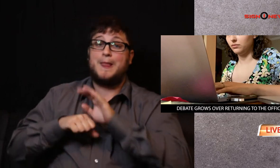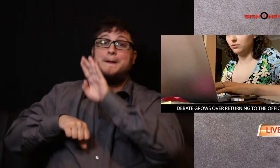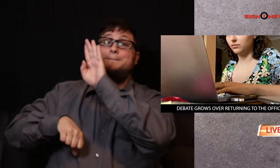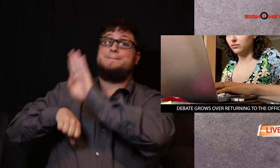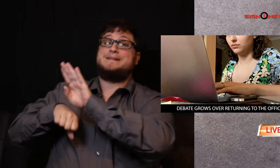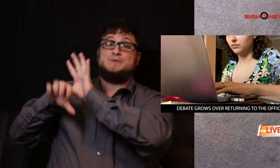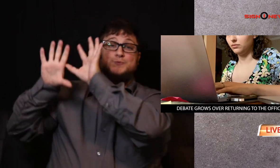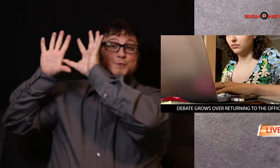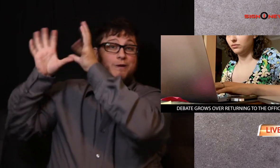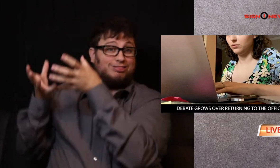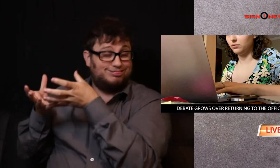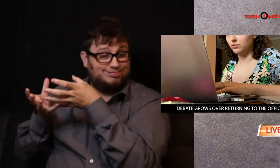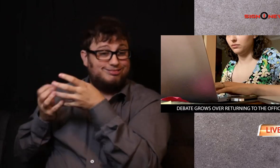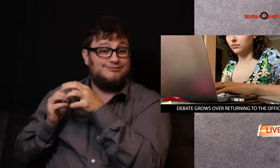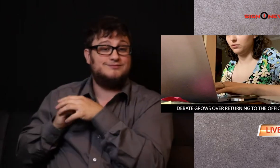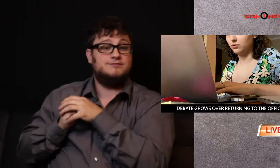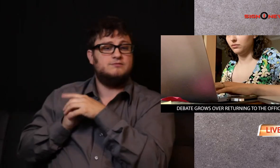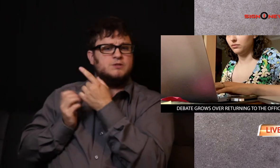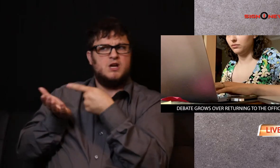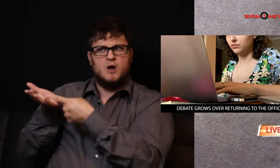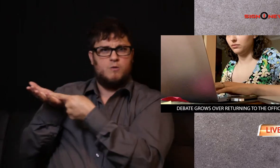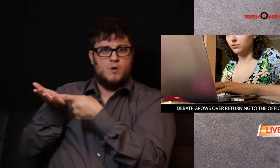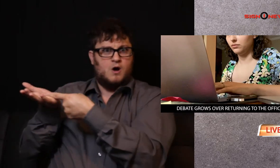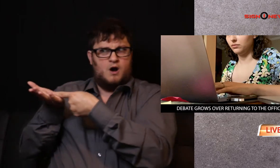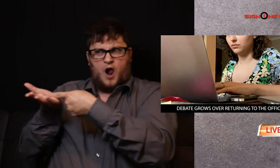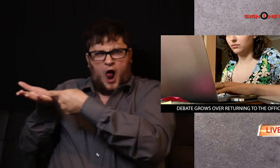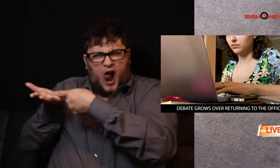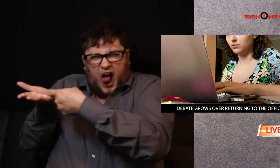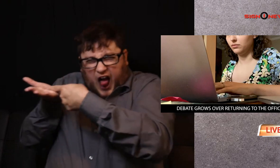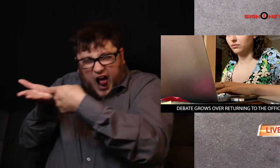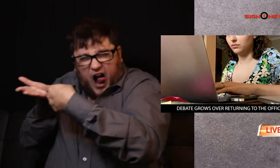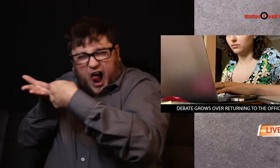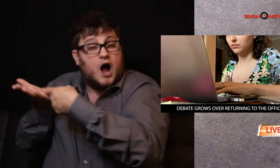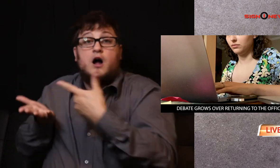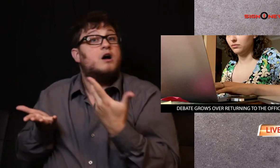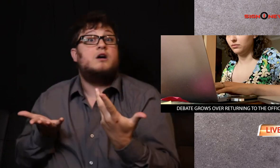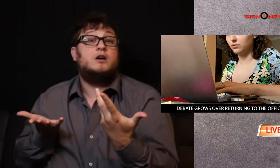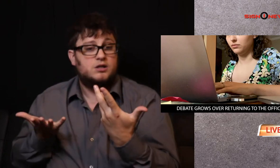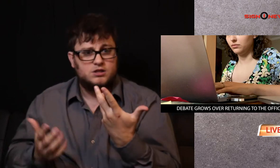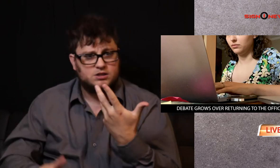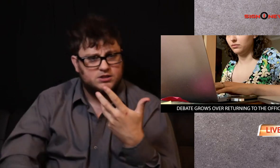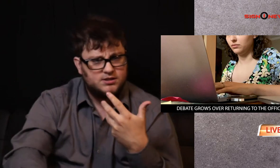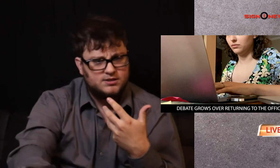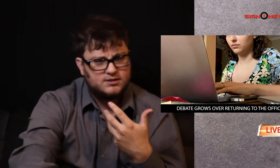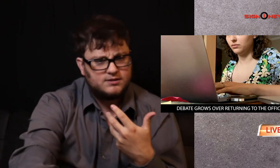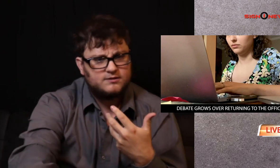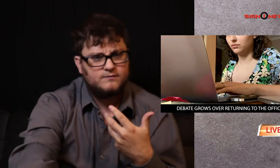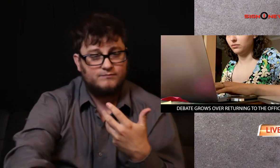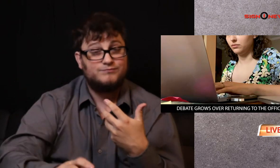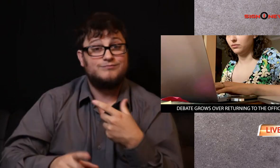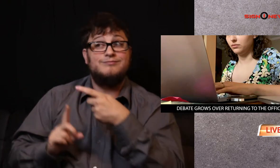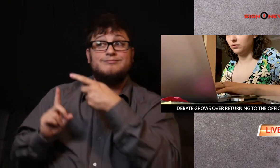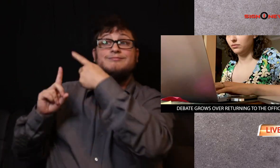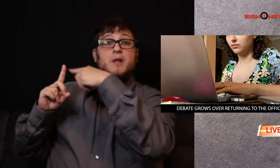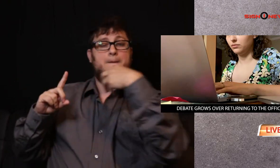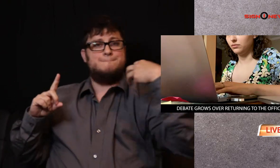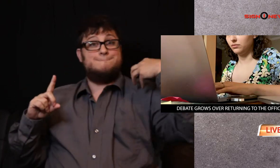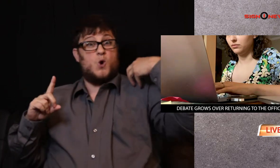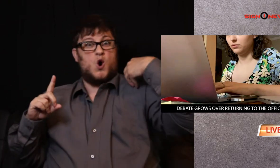With more and more people getting vaccinated, there is growing debate forming in the business world.